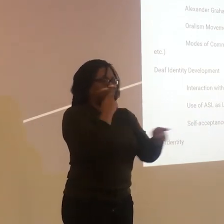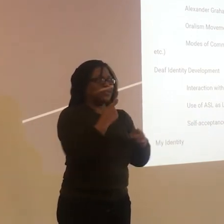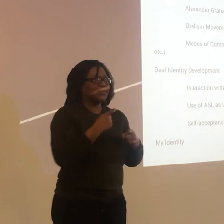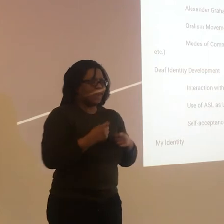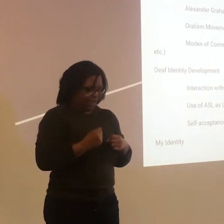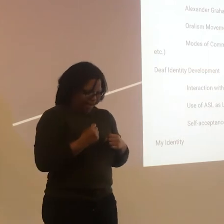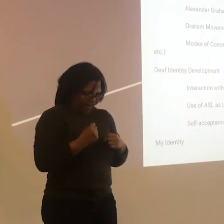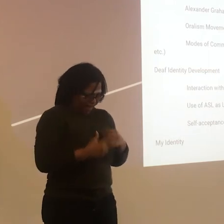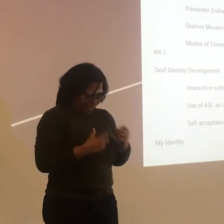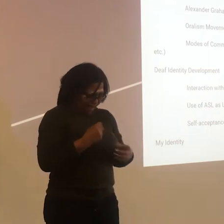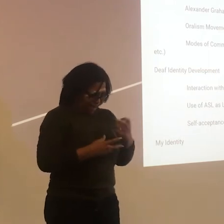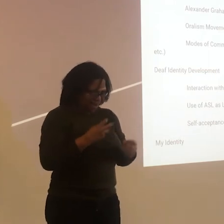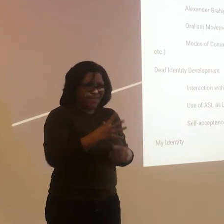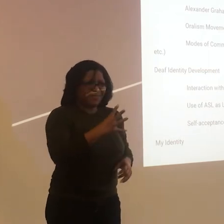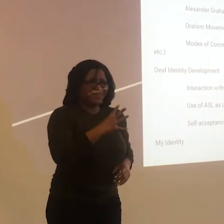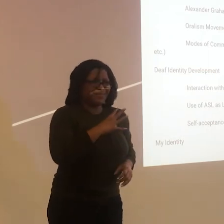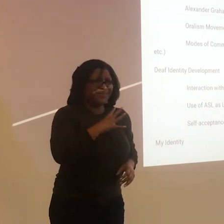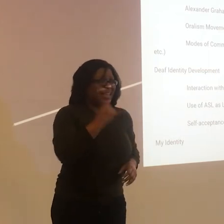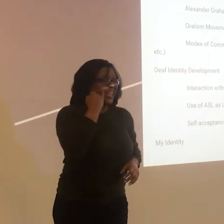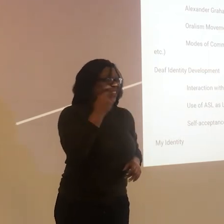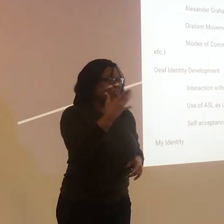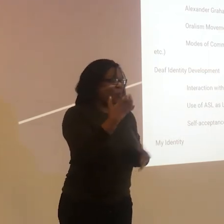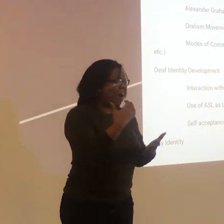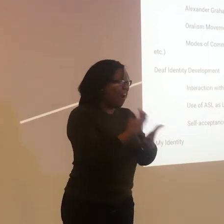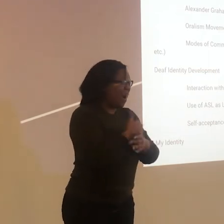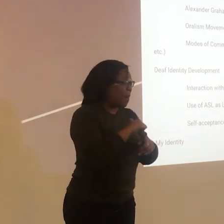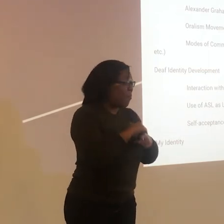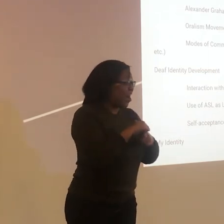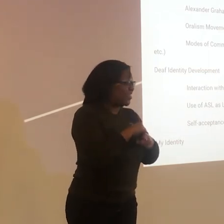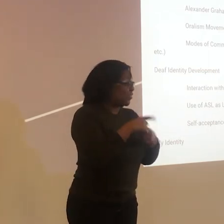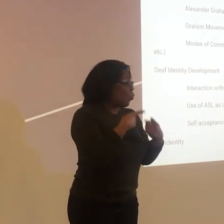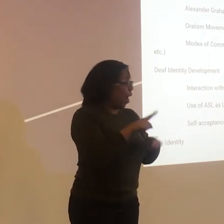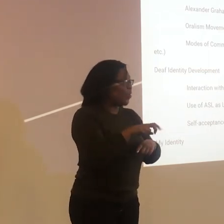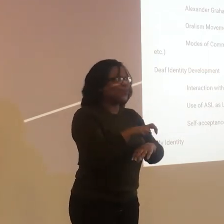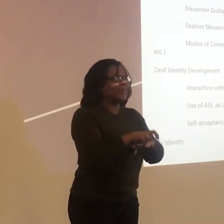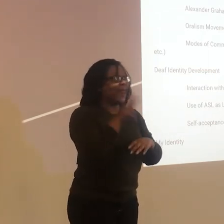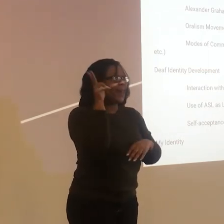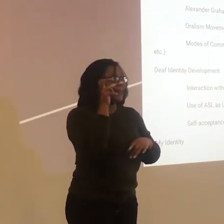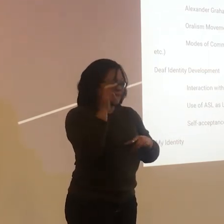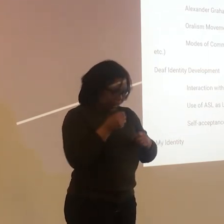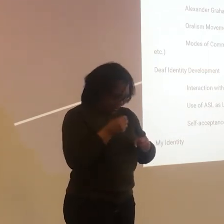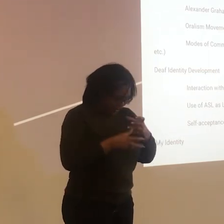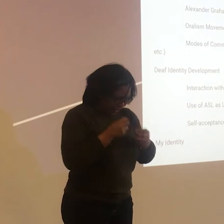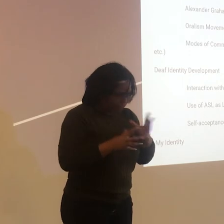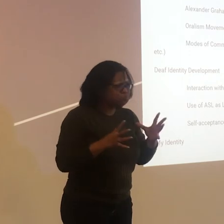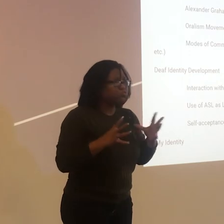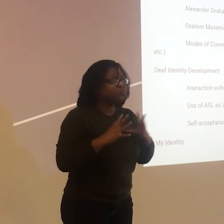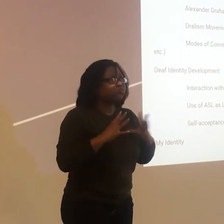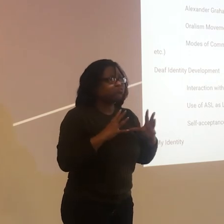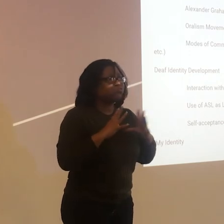Oh, so I just wanted to explain. Sometimes you'll get that. Where someone's just kind of practicing to themselves. And that's okay.